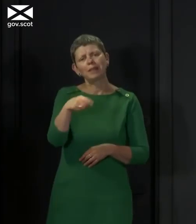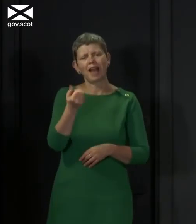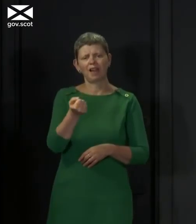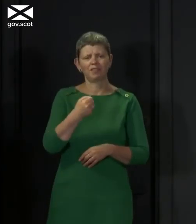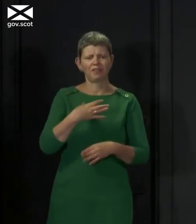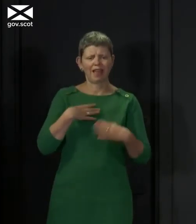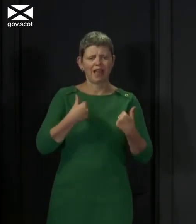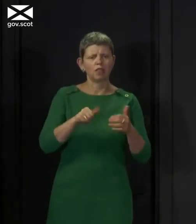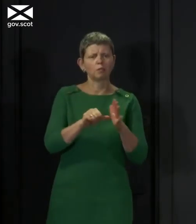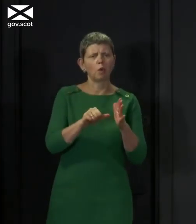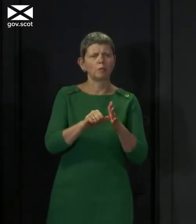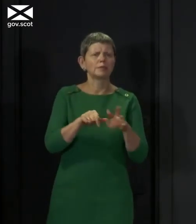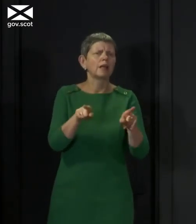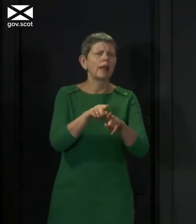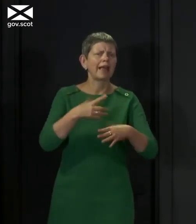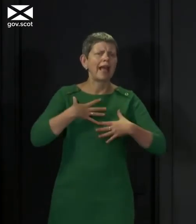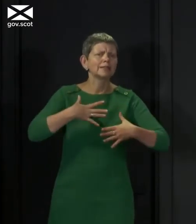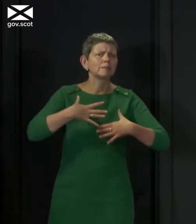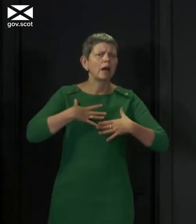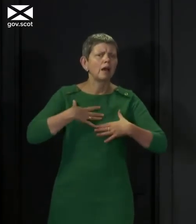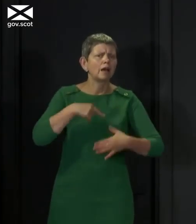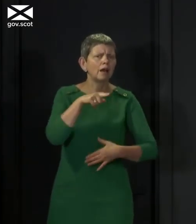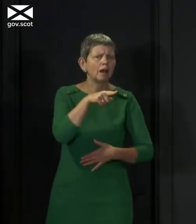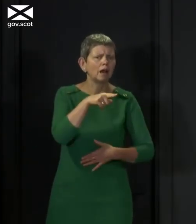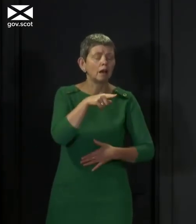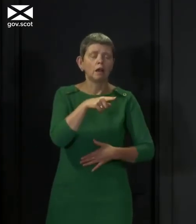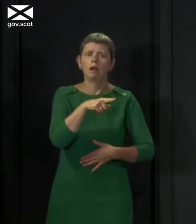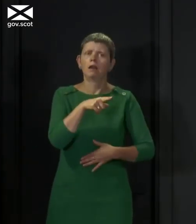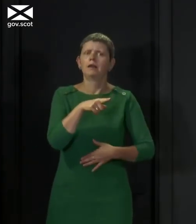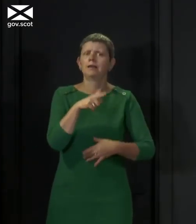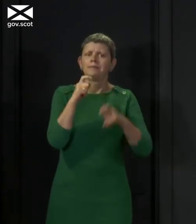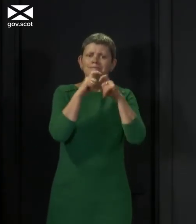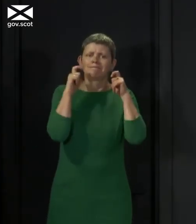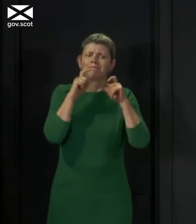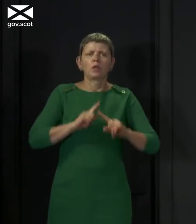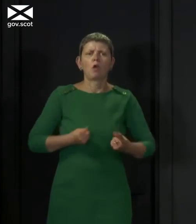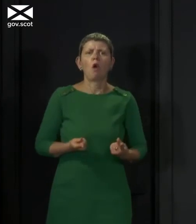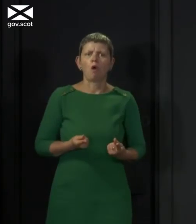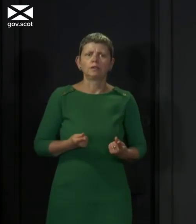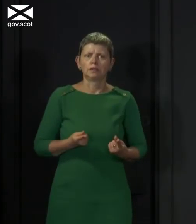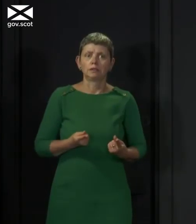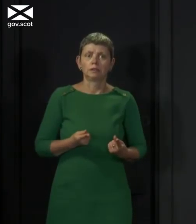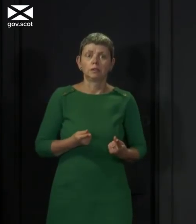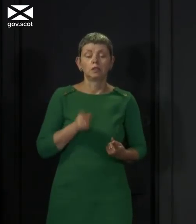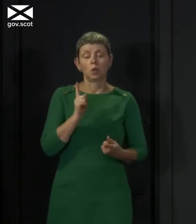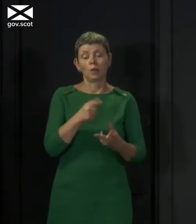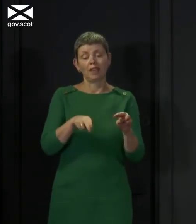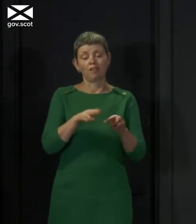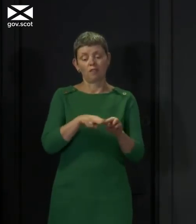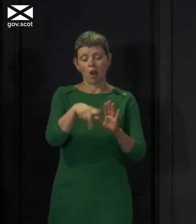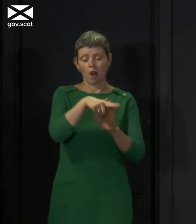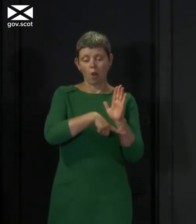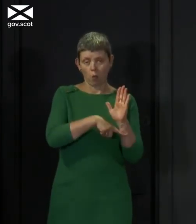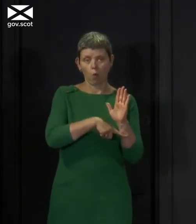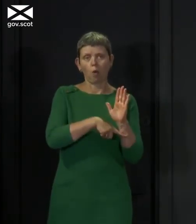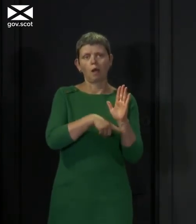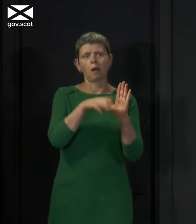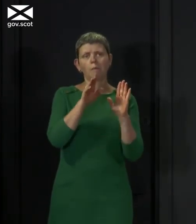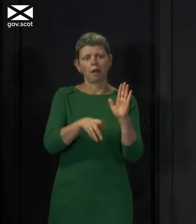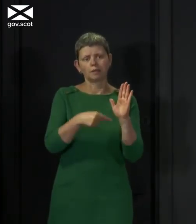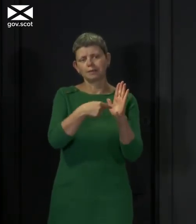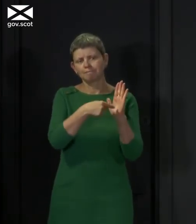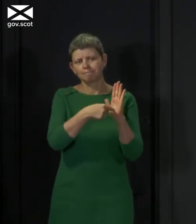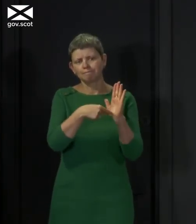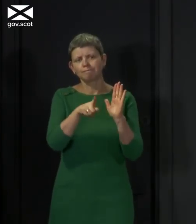asthma, for example, where that will not be appropriate. And even if we make it mandatory, these will require to be exemptions. But for the general